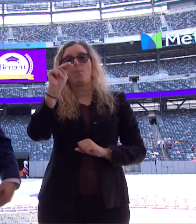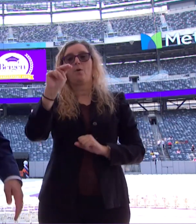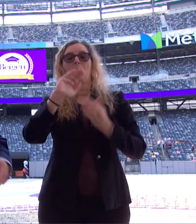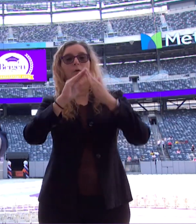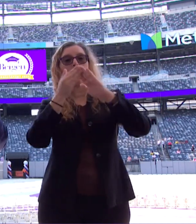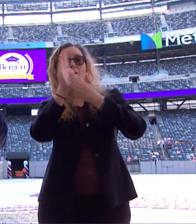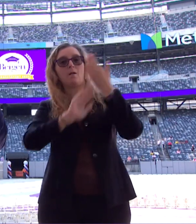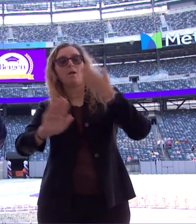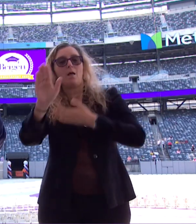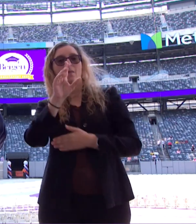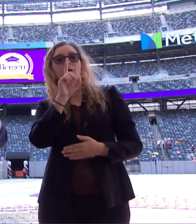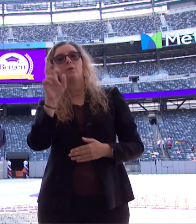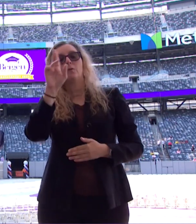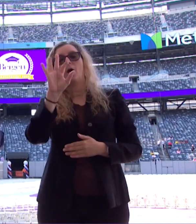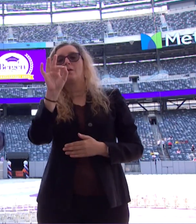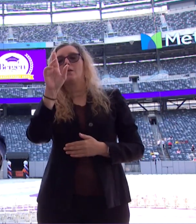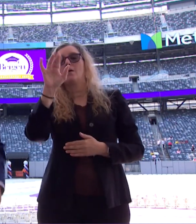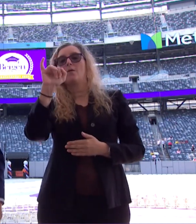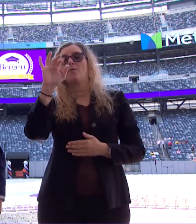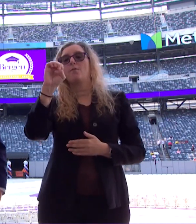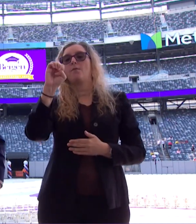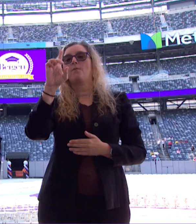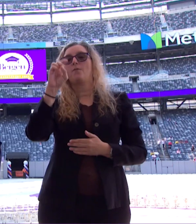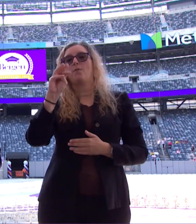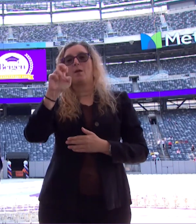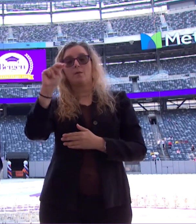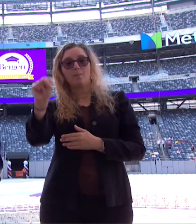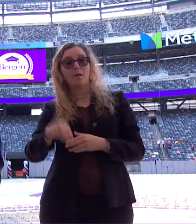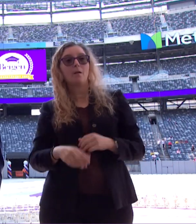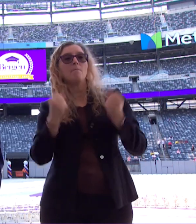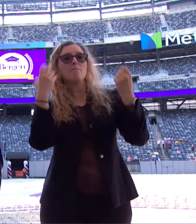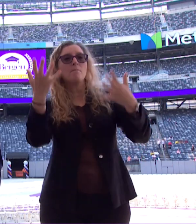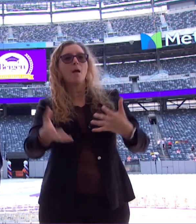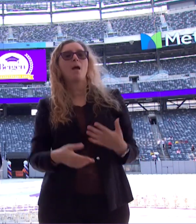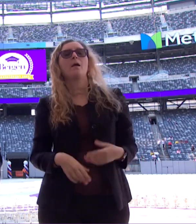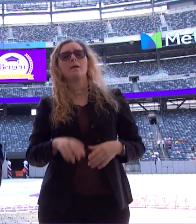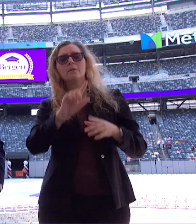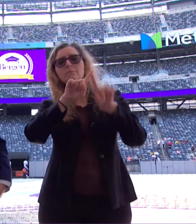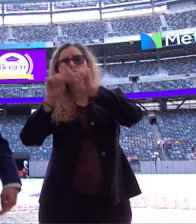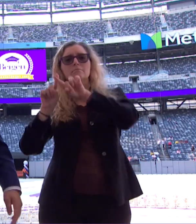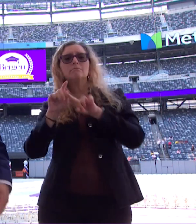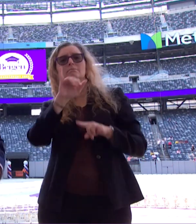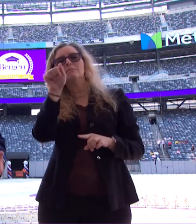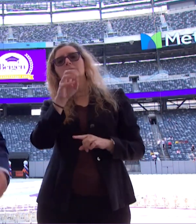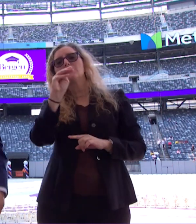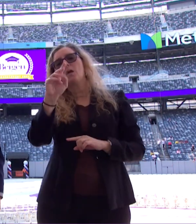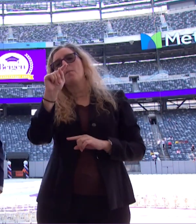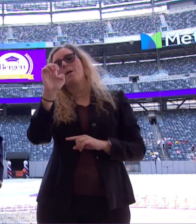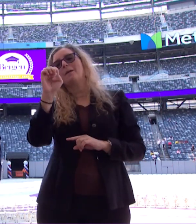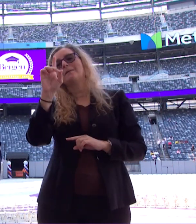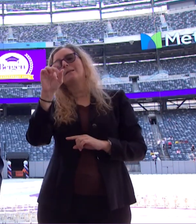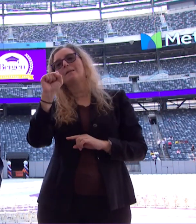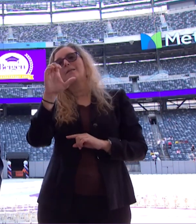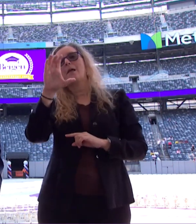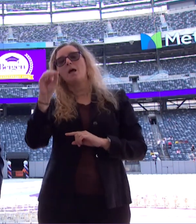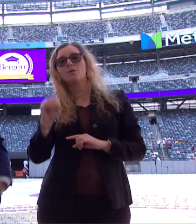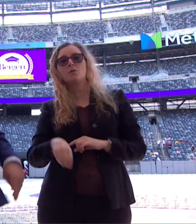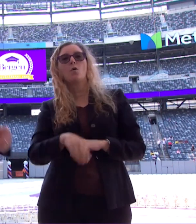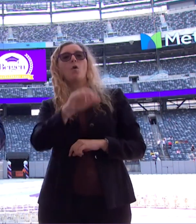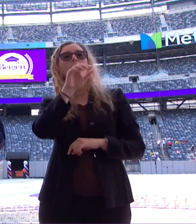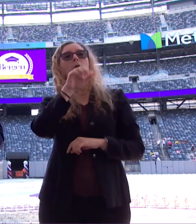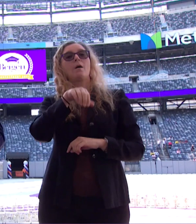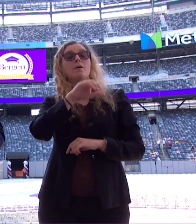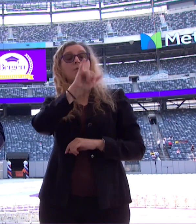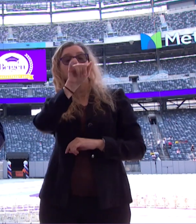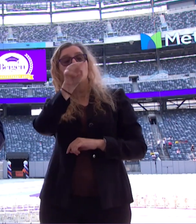Friedman. We also have a lot of the county officials here today. County executive Jim Tedesco is here. We have vice chair Jermaine Ortiz here today,